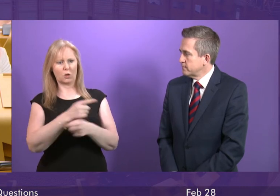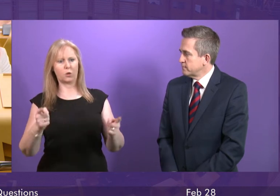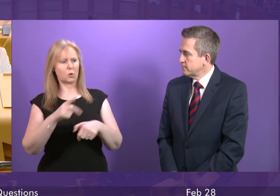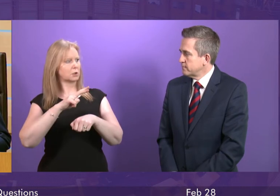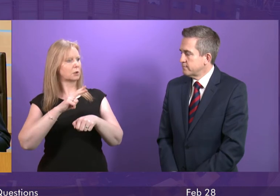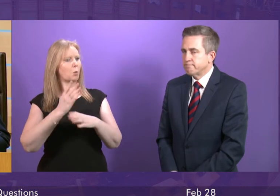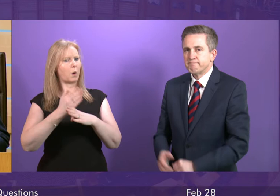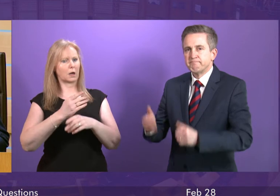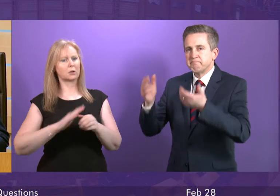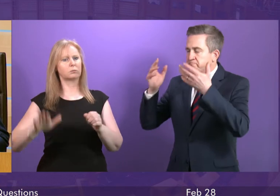country.